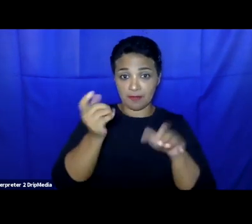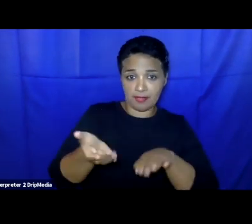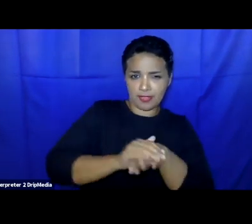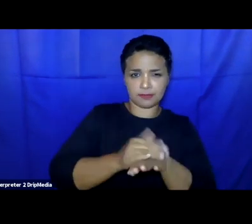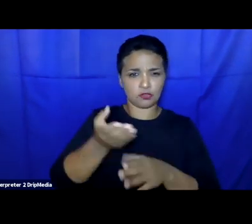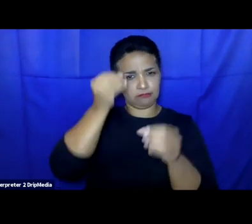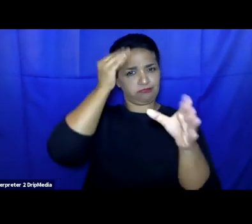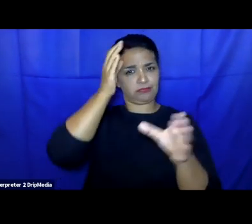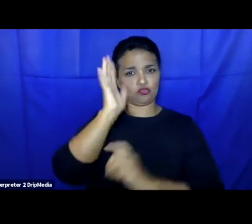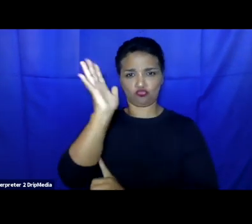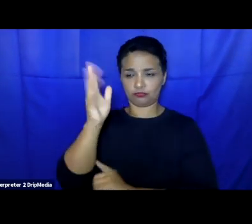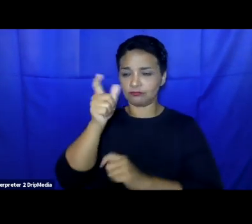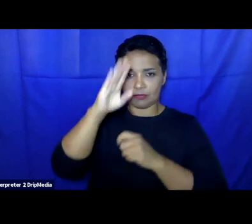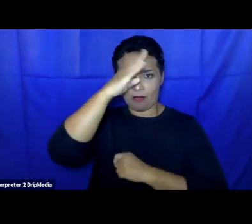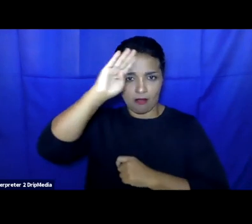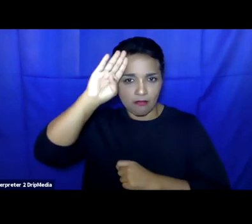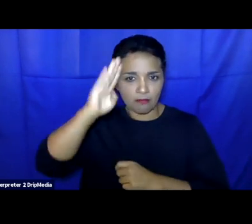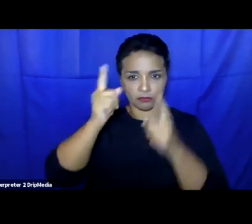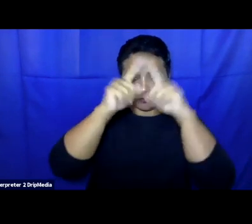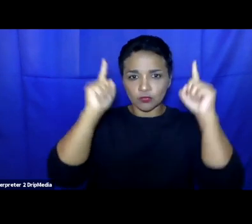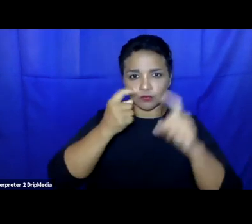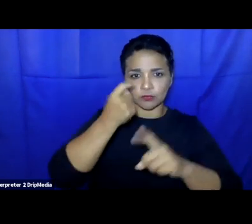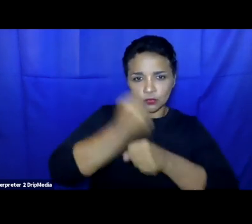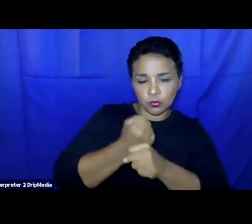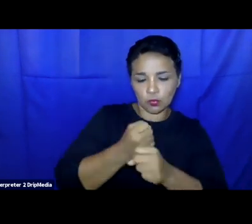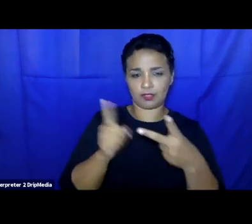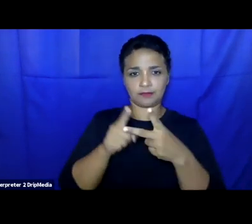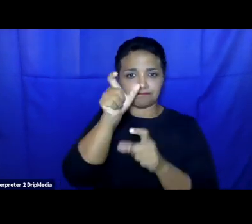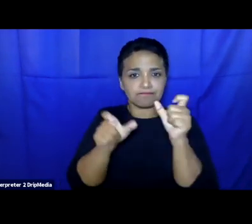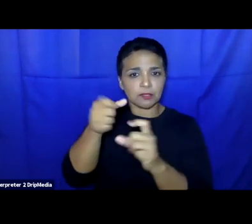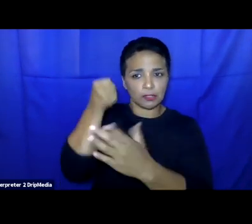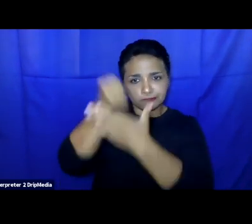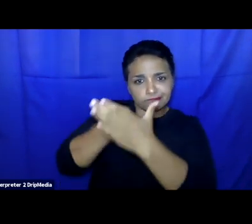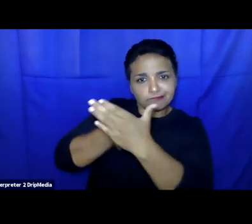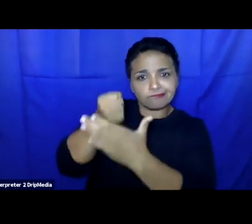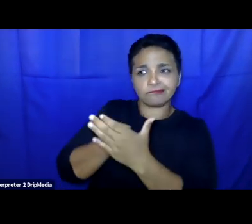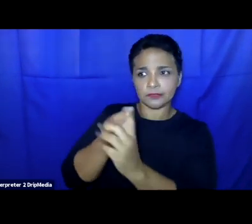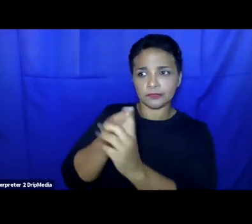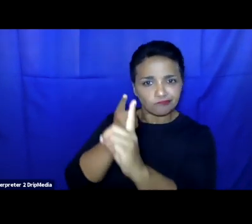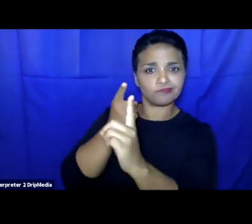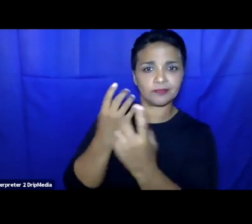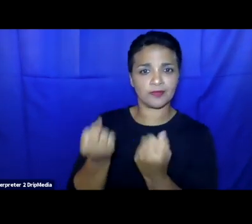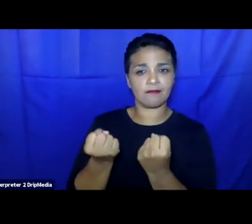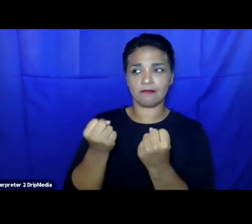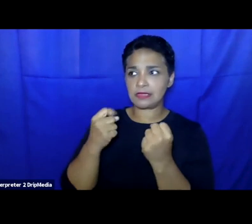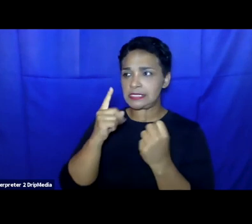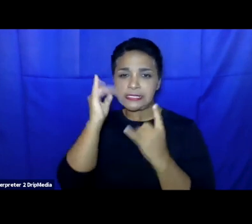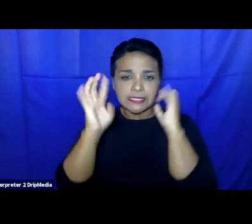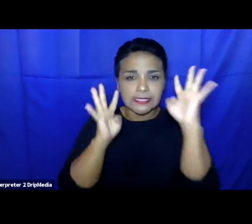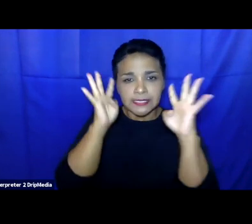academics but also activists and experts with relevant experience in devising initiatives to support refugee rights within our